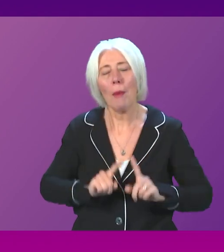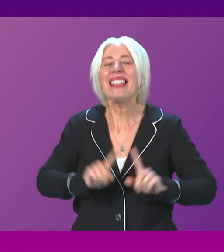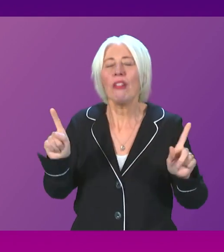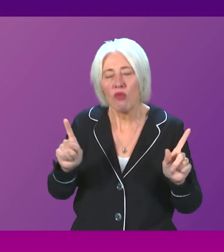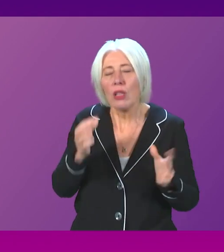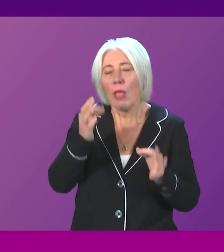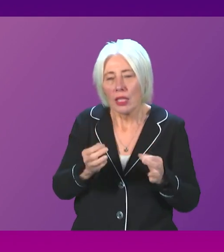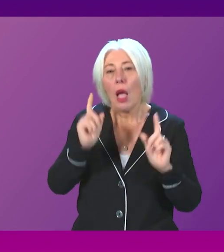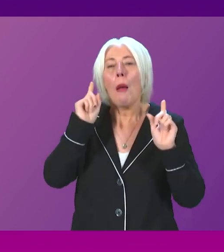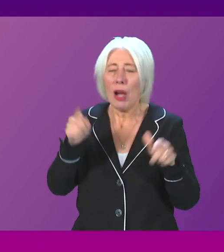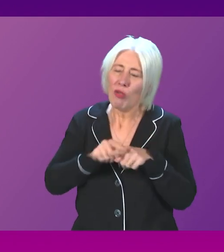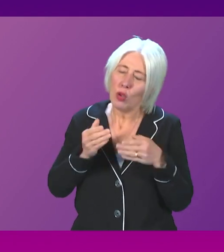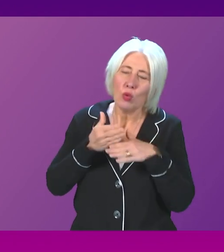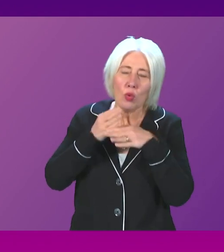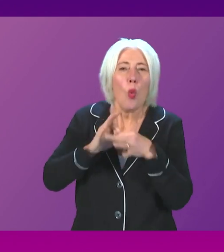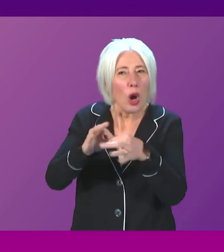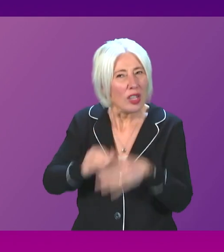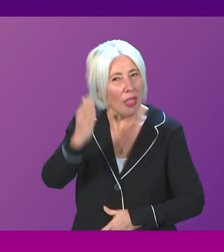perhaps work together in their interests.